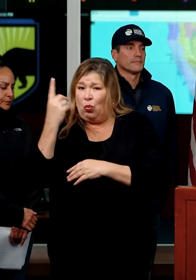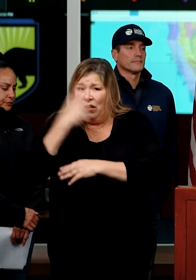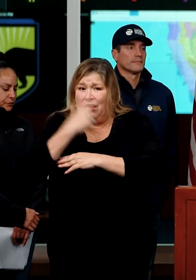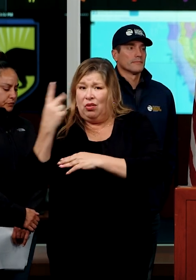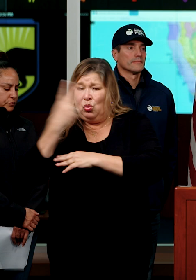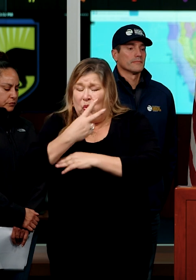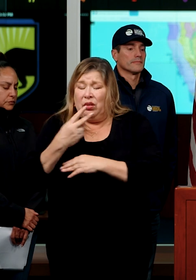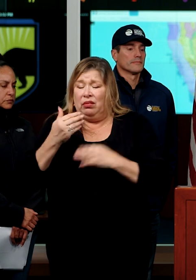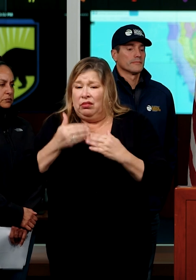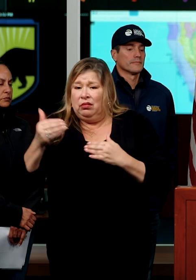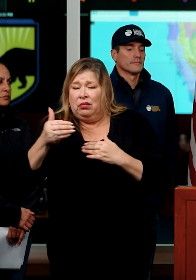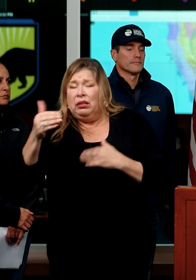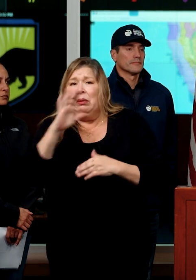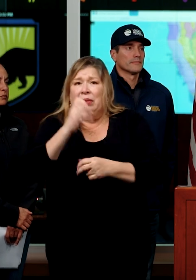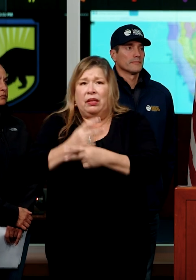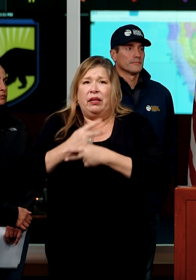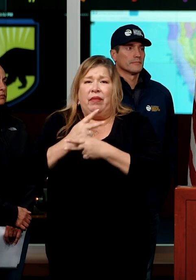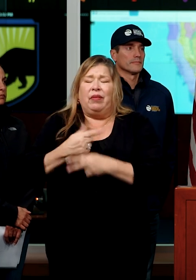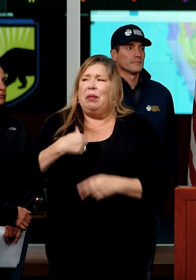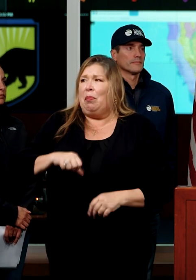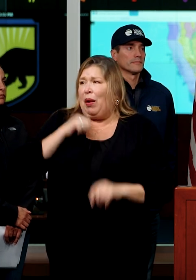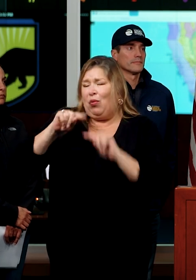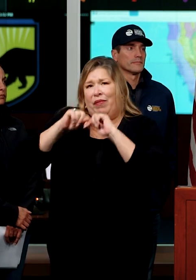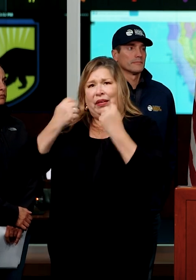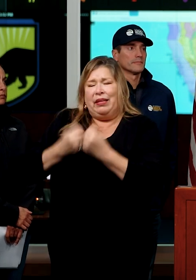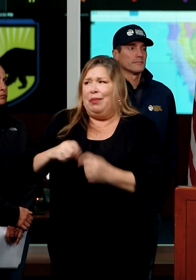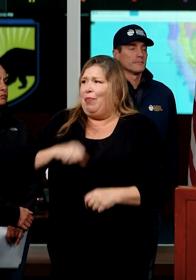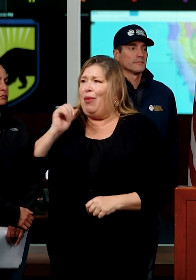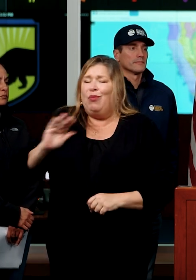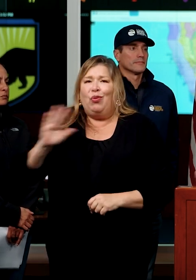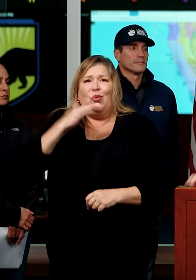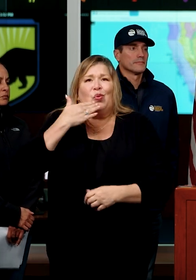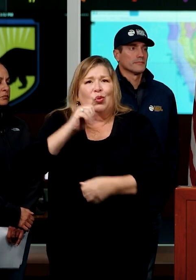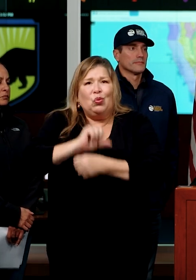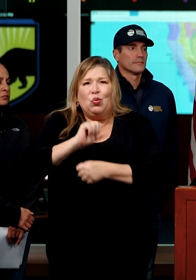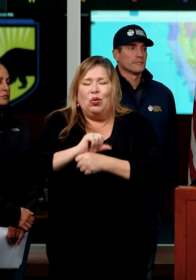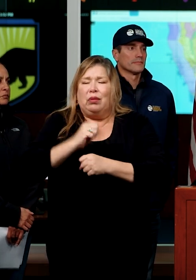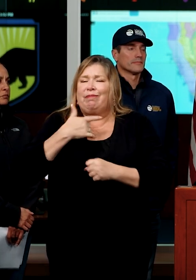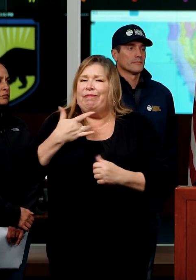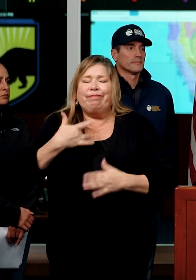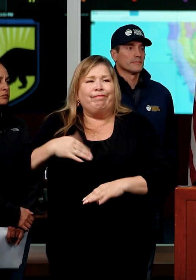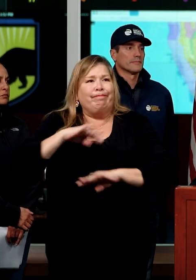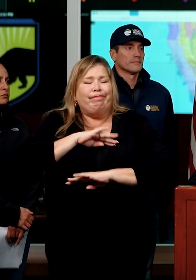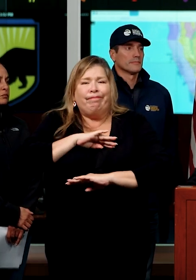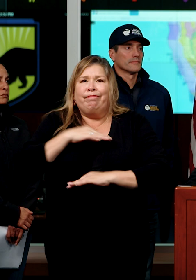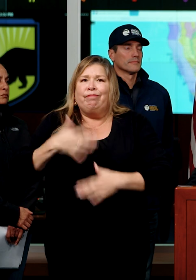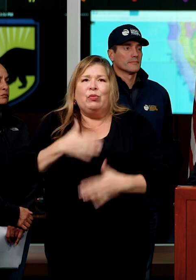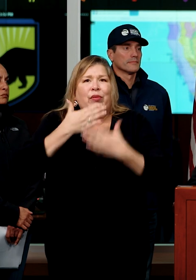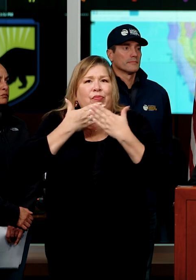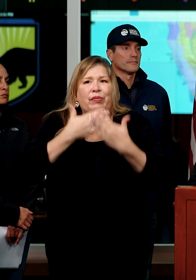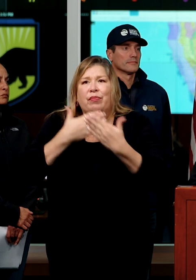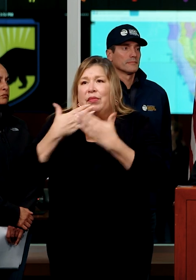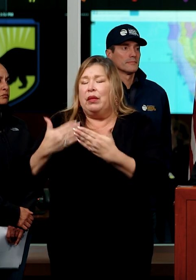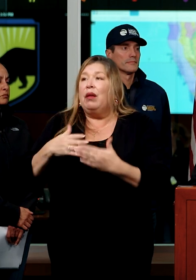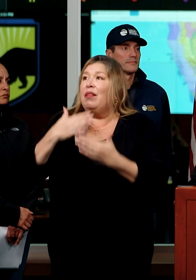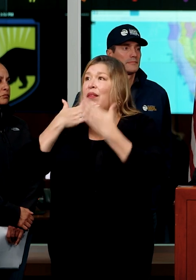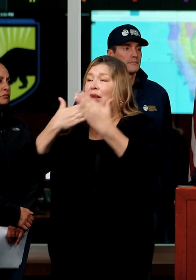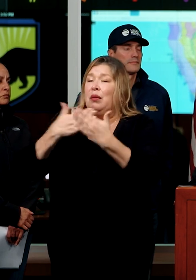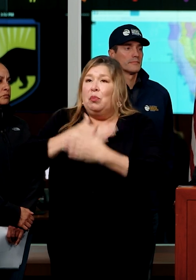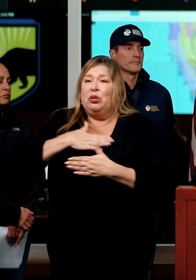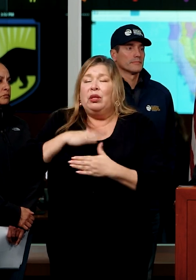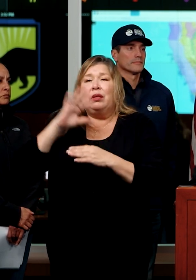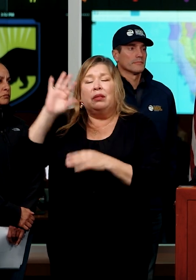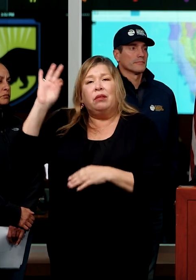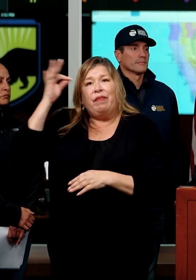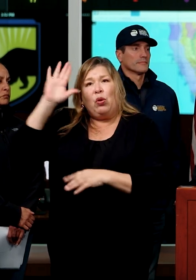two. So proud of the team, proud of the good work. Couldn't be more satisfied and grateful, uh, by the federal response. Region